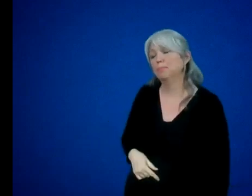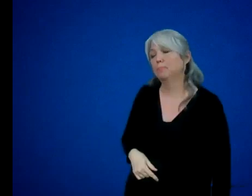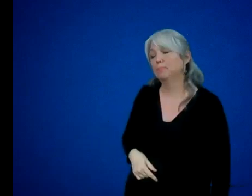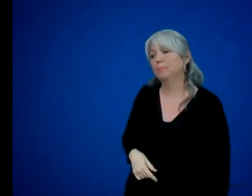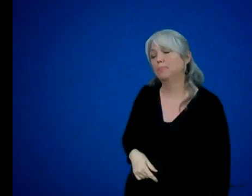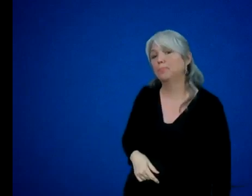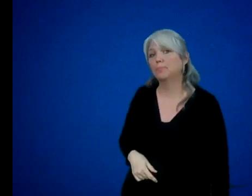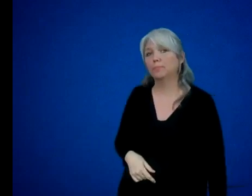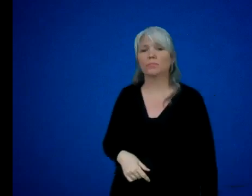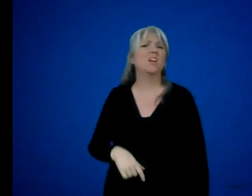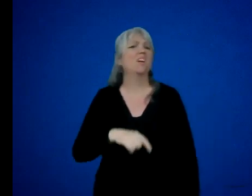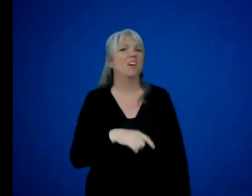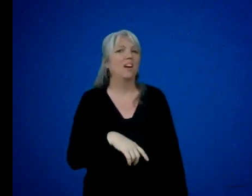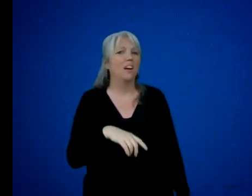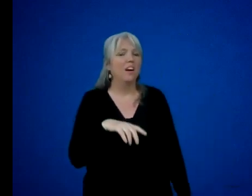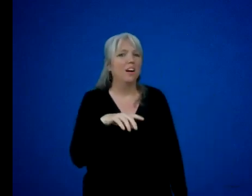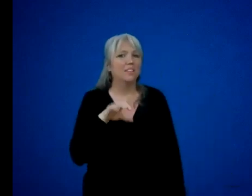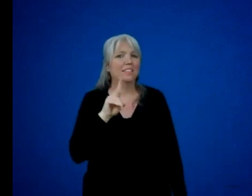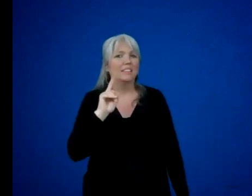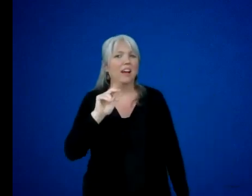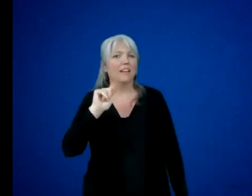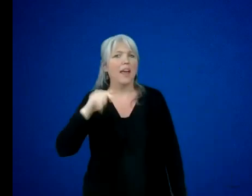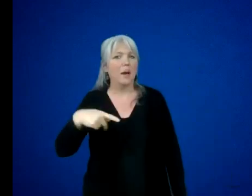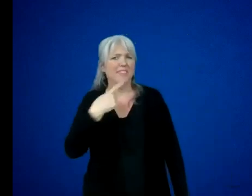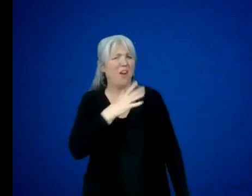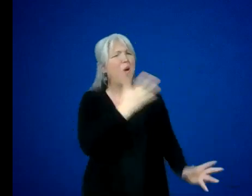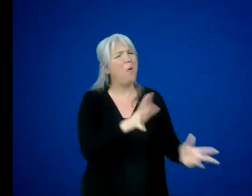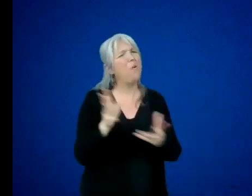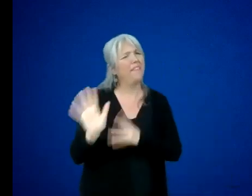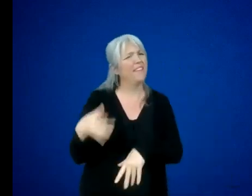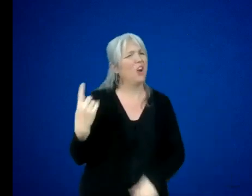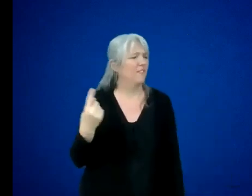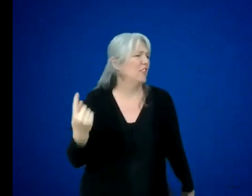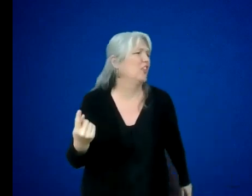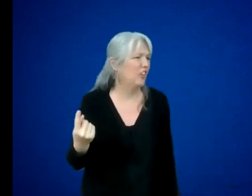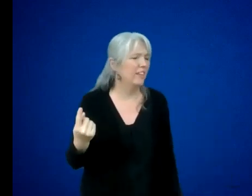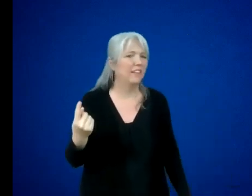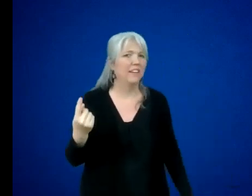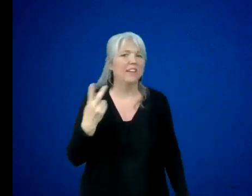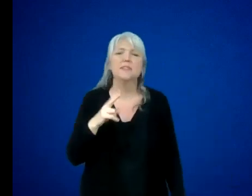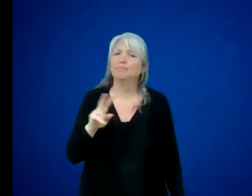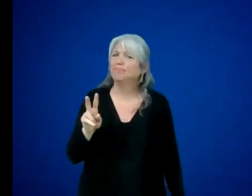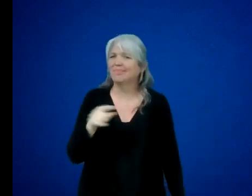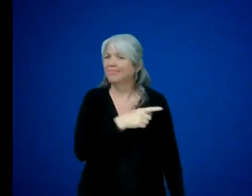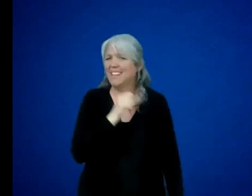Oh, lay offer, Dunlap said to Stevie. Then he turned to me. He don't mean it,